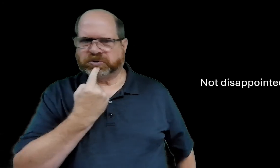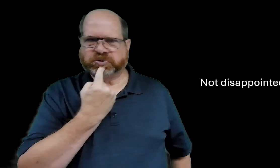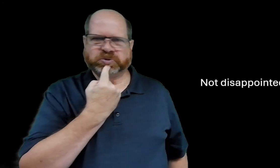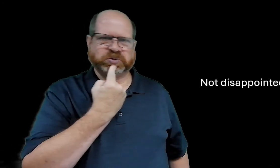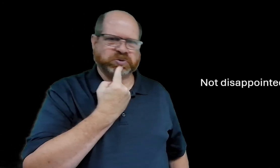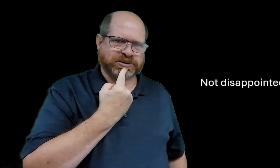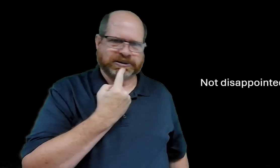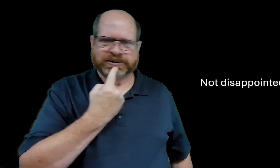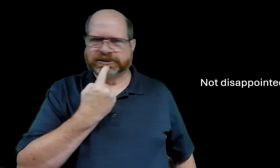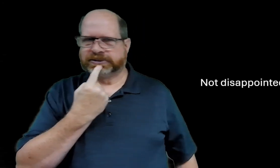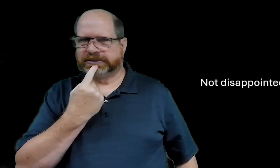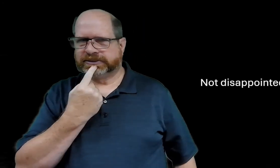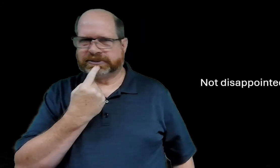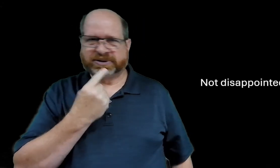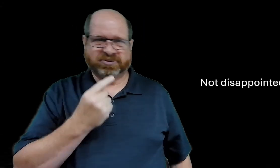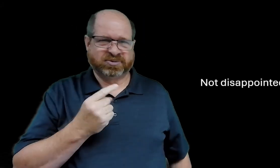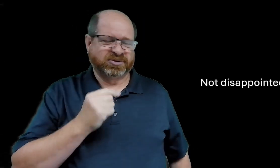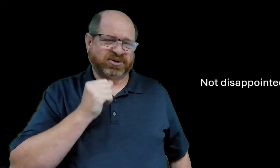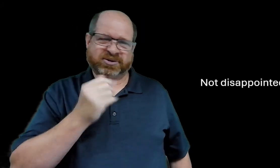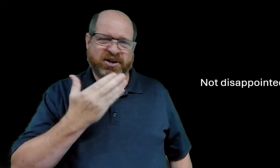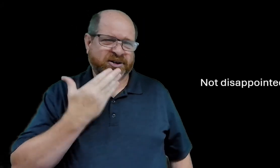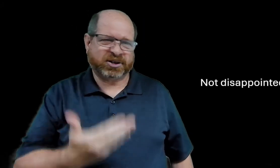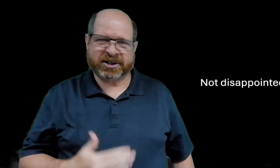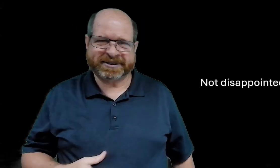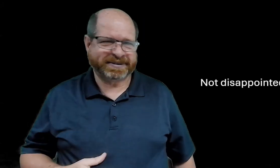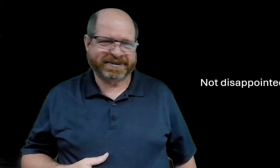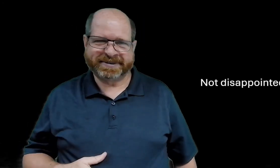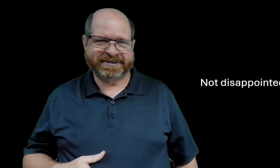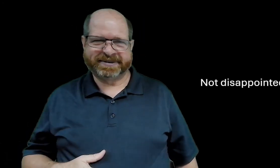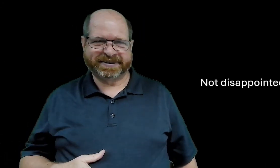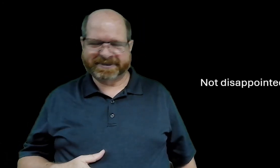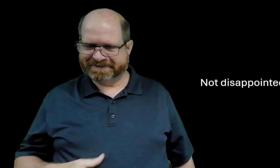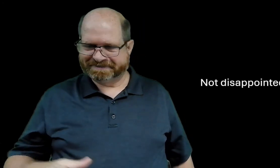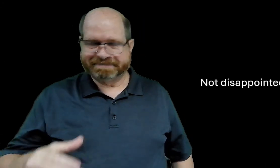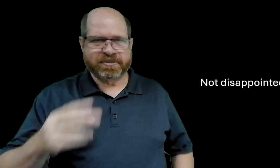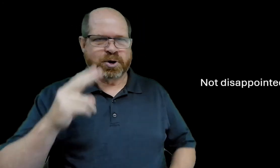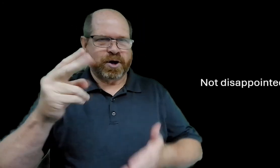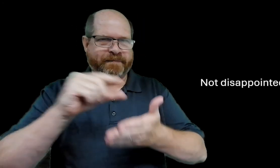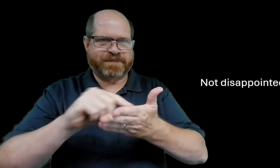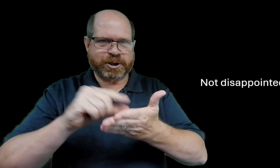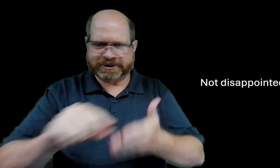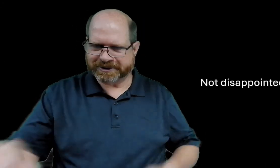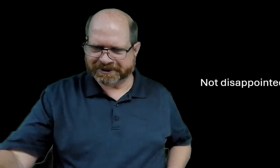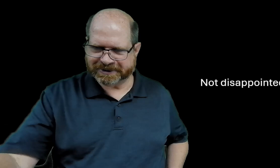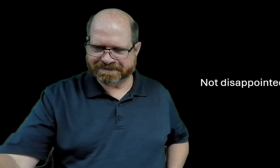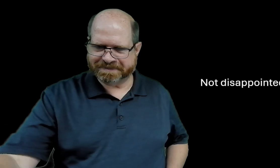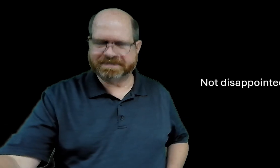to to feel dismayed about things but that's not good let's look at our verse